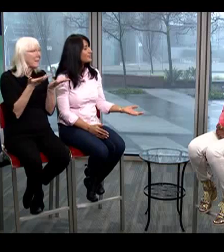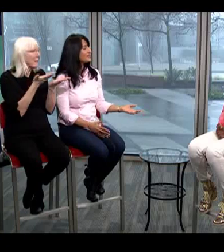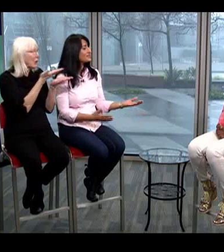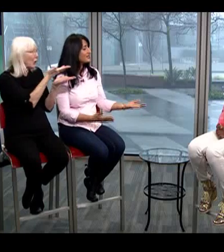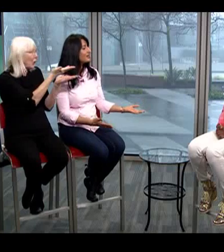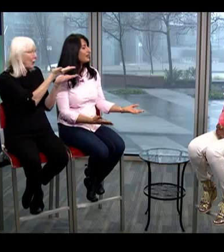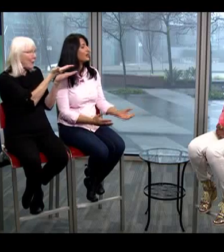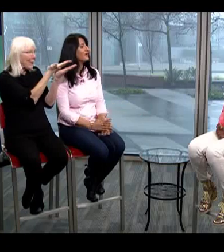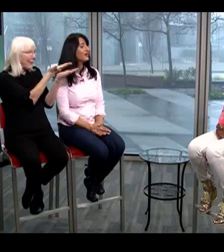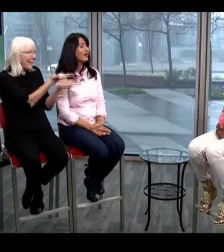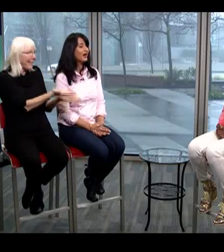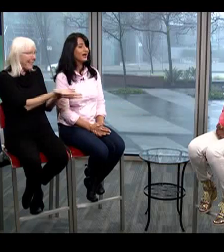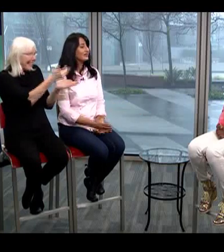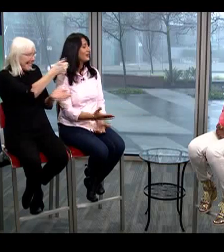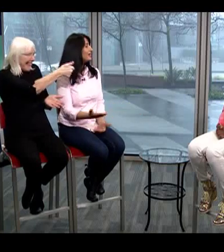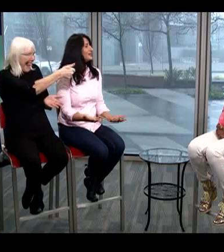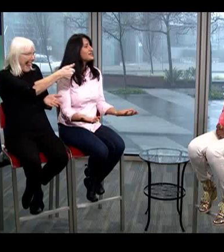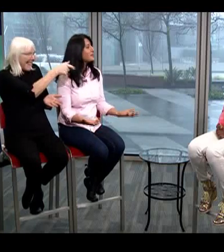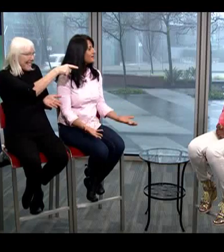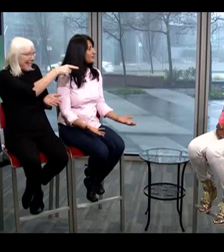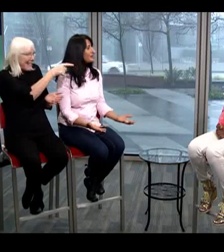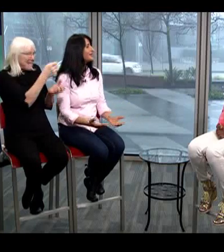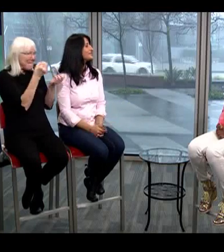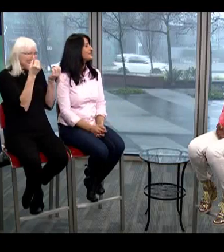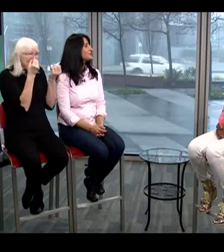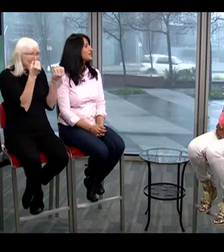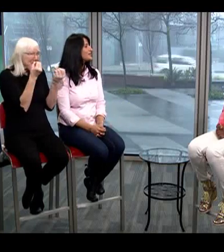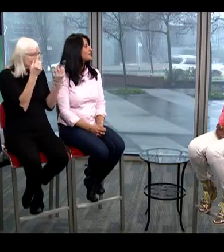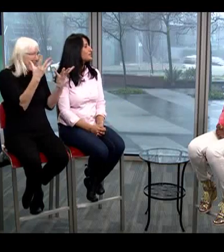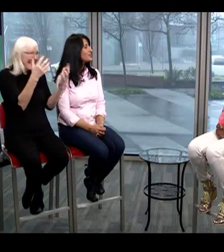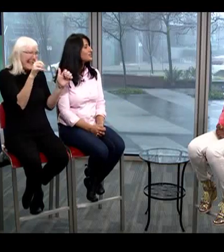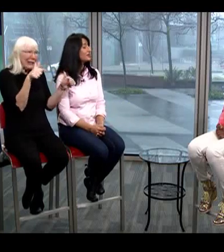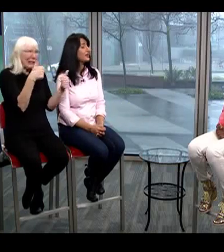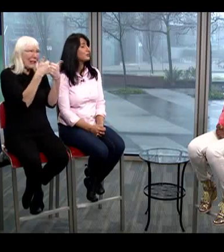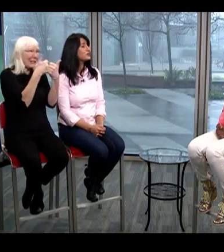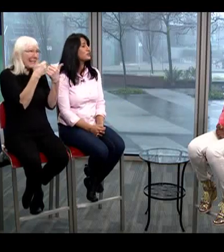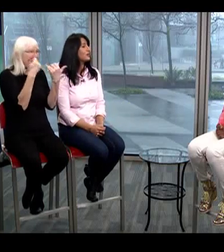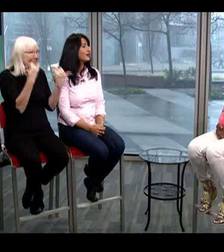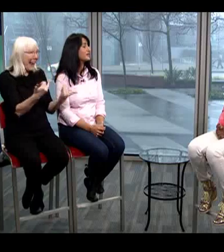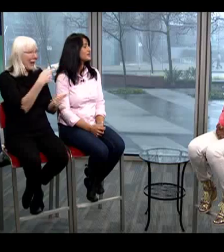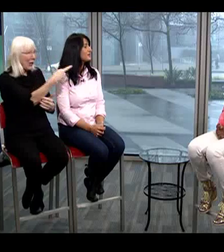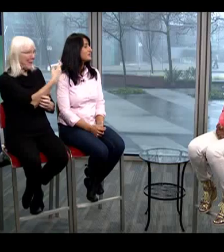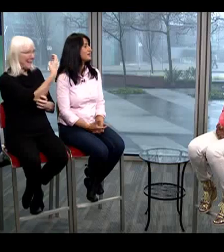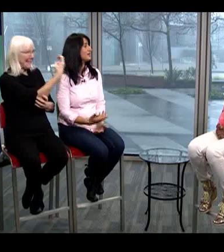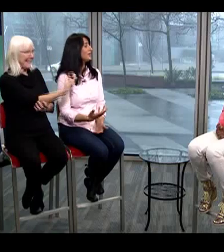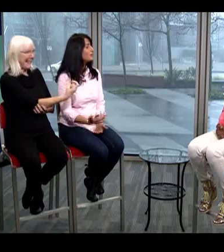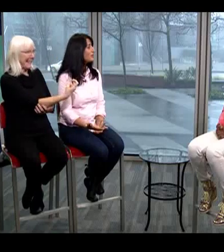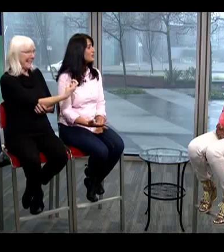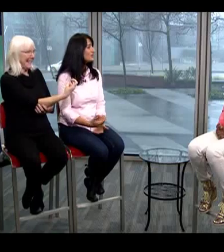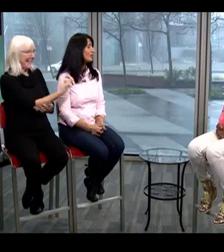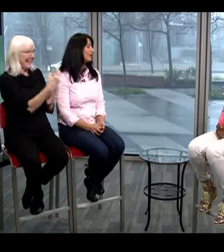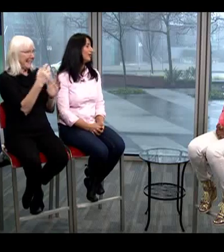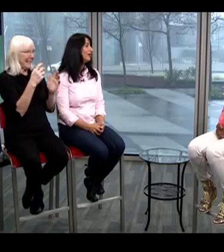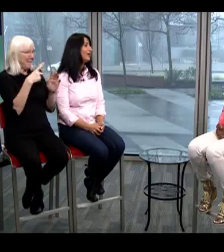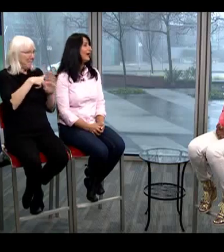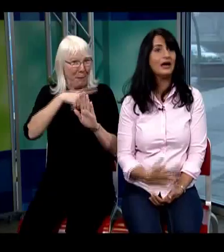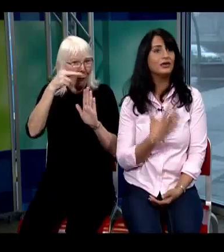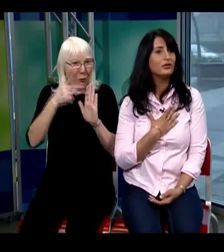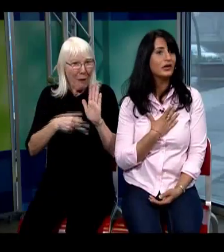and you're sitting here in this amazing place in this amazing situation and able to provide a service and information out there I feel really